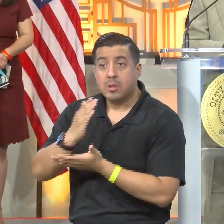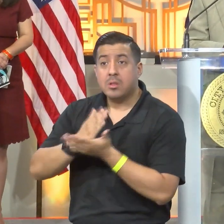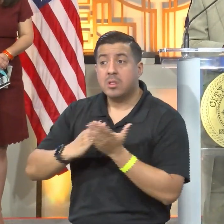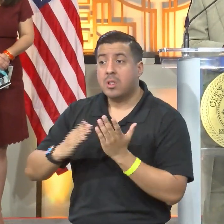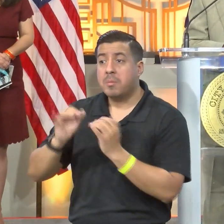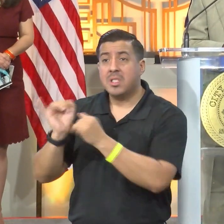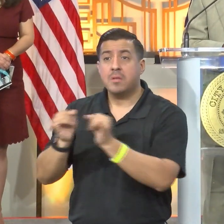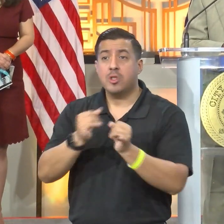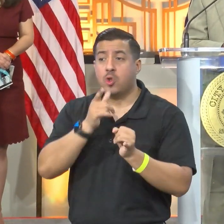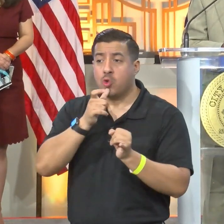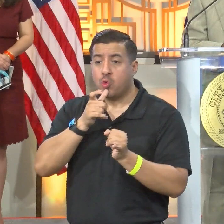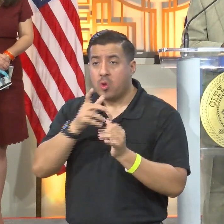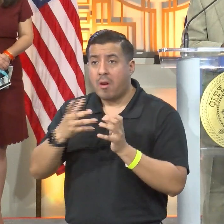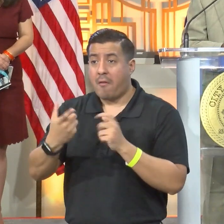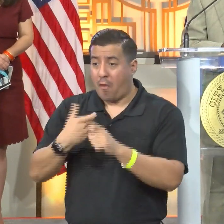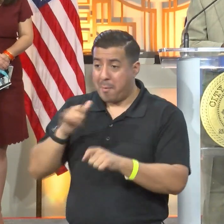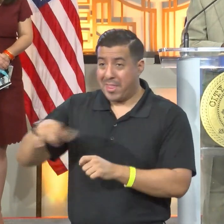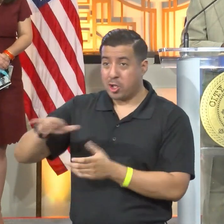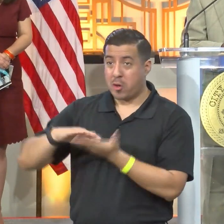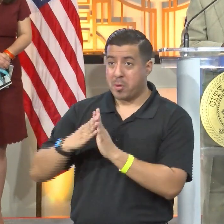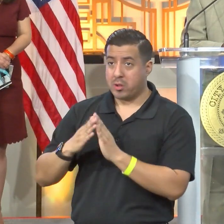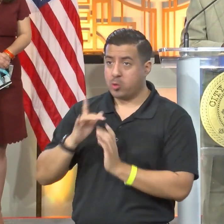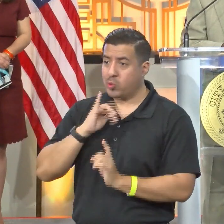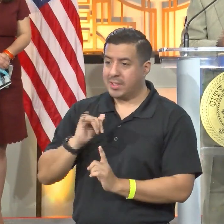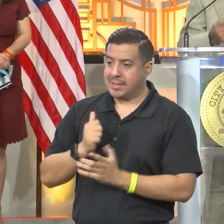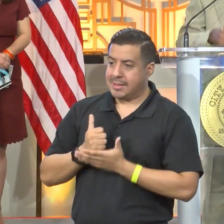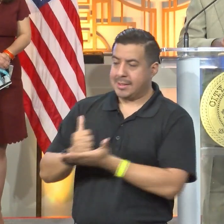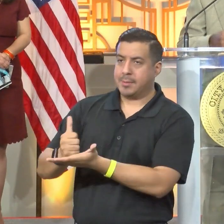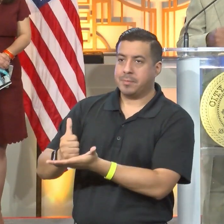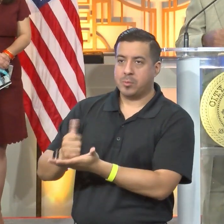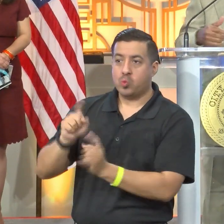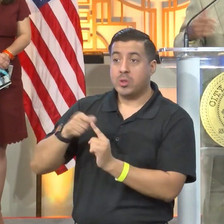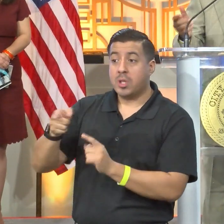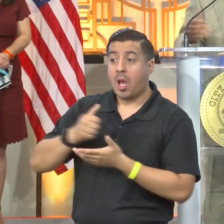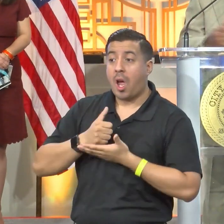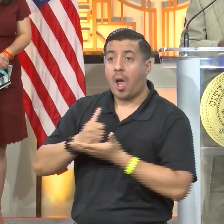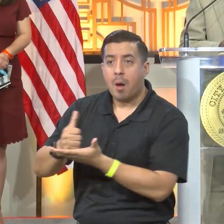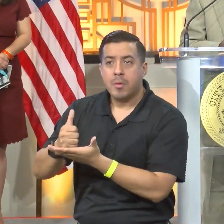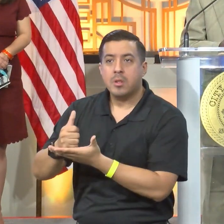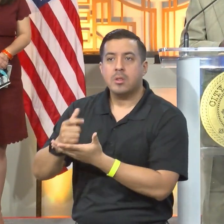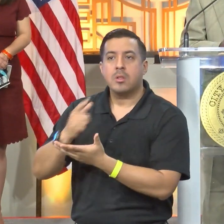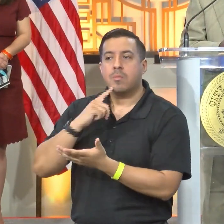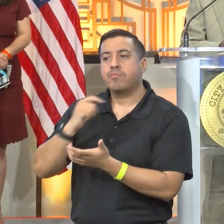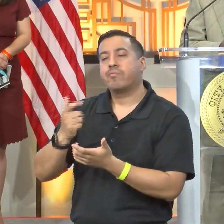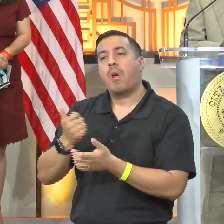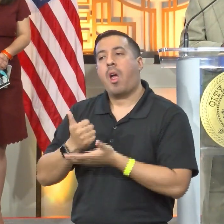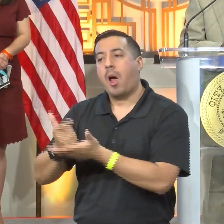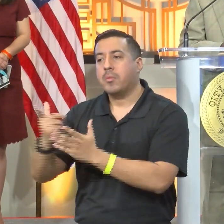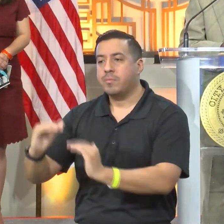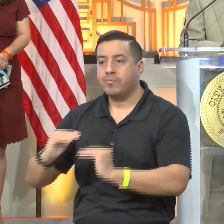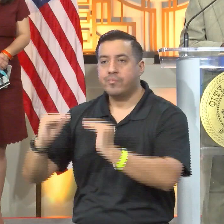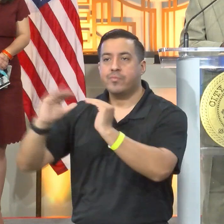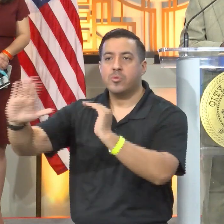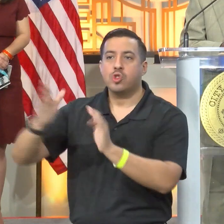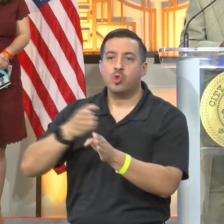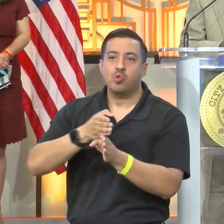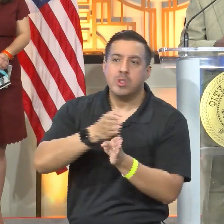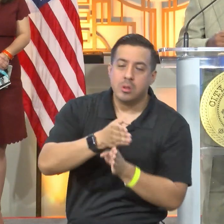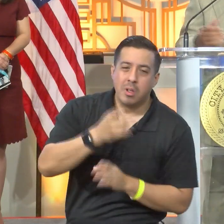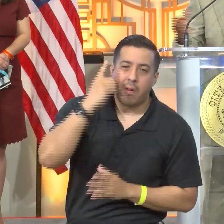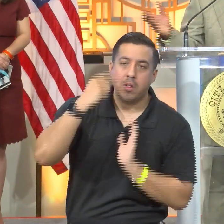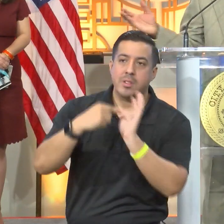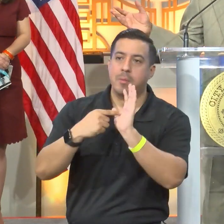coming from those communities and put them, as they help, put them on a course to advance their own careers, like